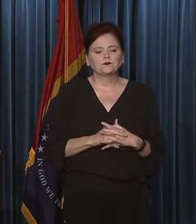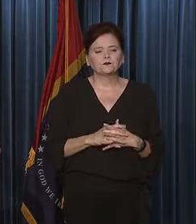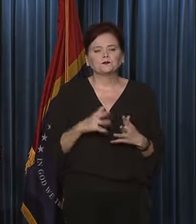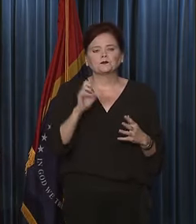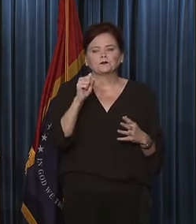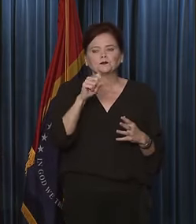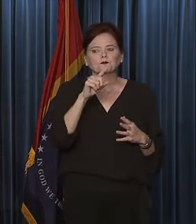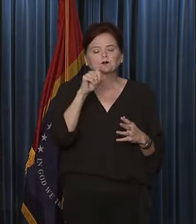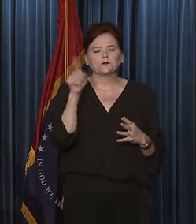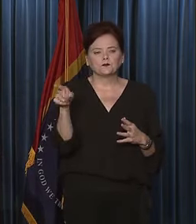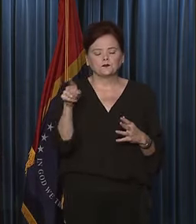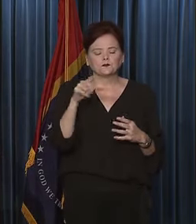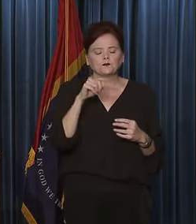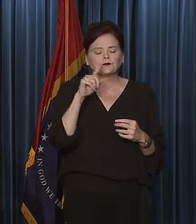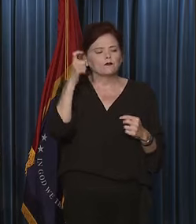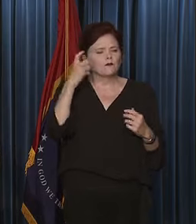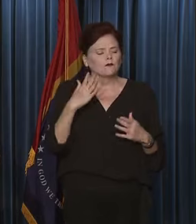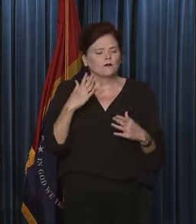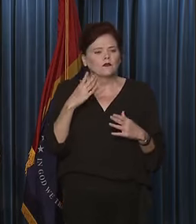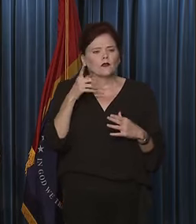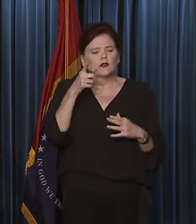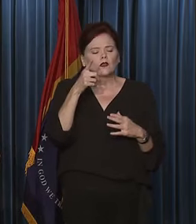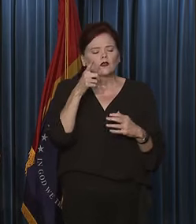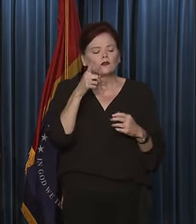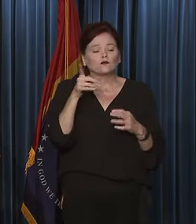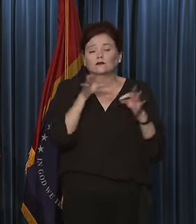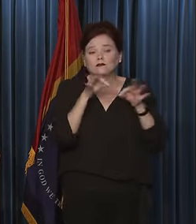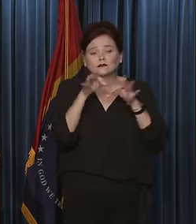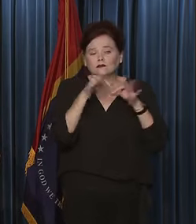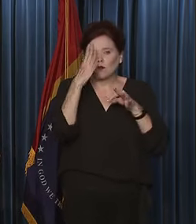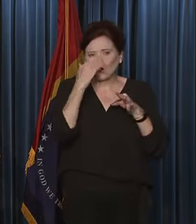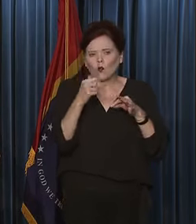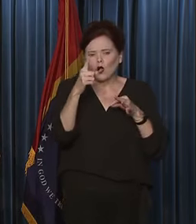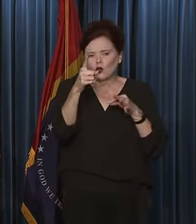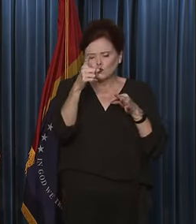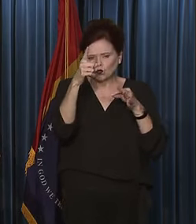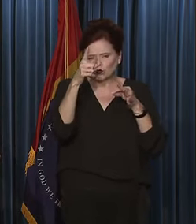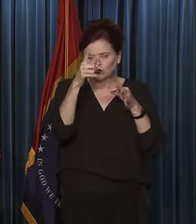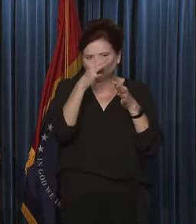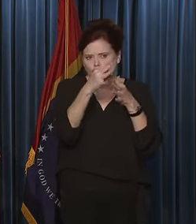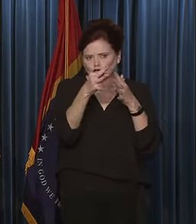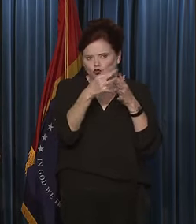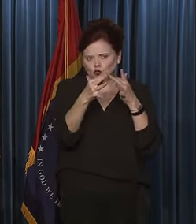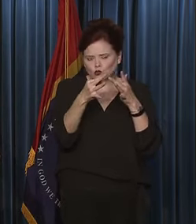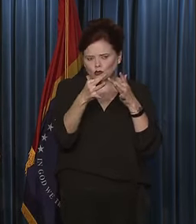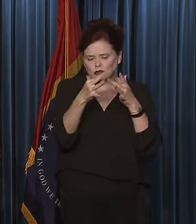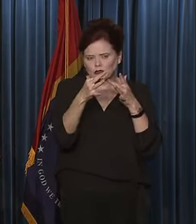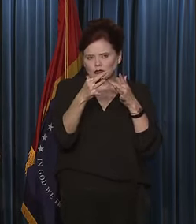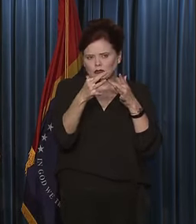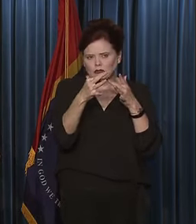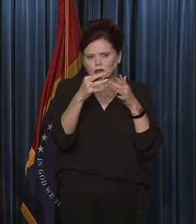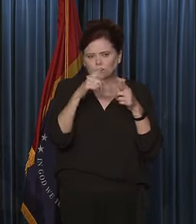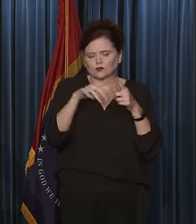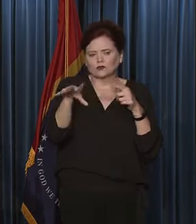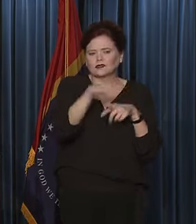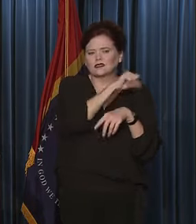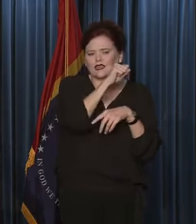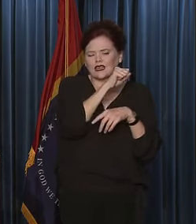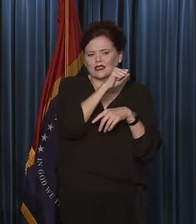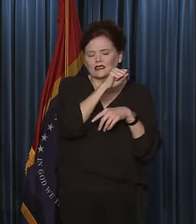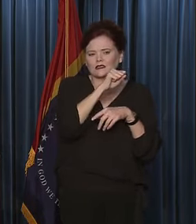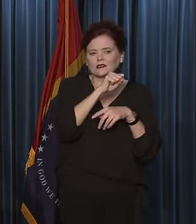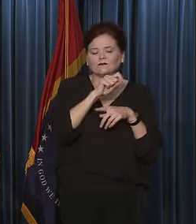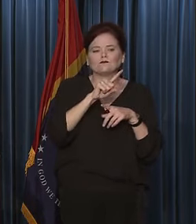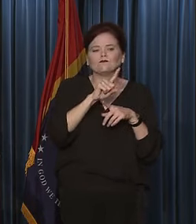Yes, sir. Governor, can you explain why you choose to take reactionary measures to